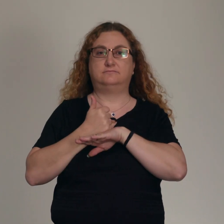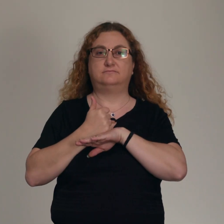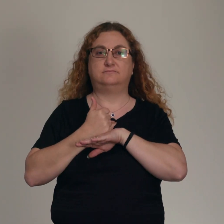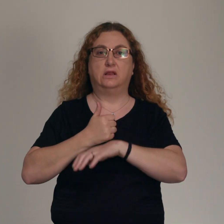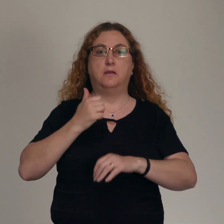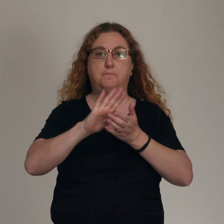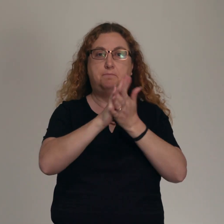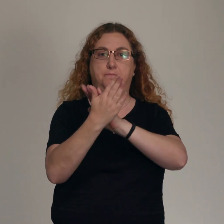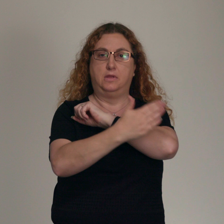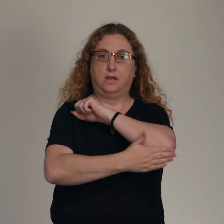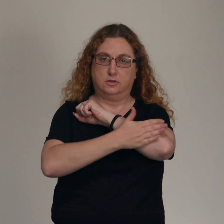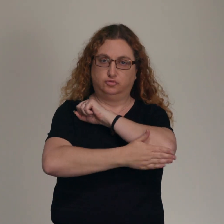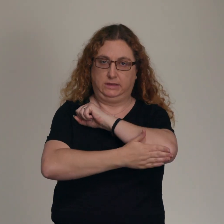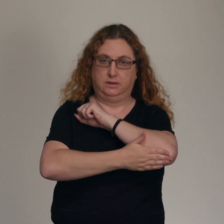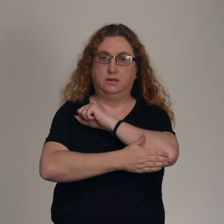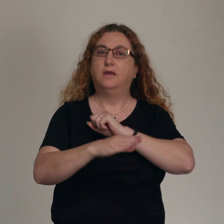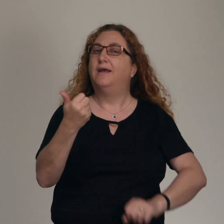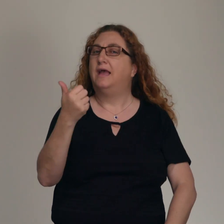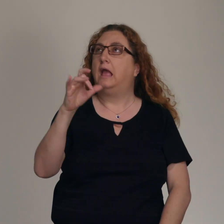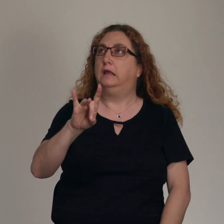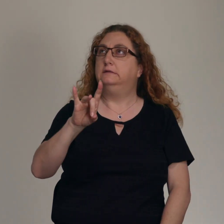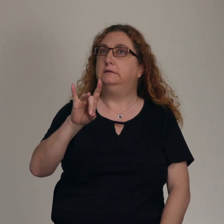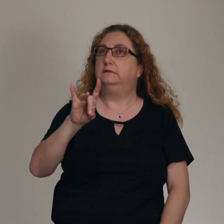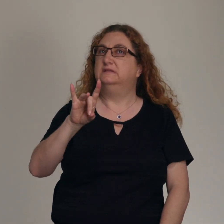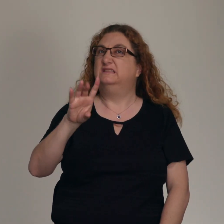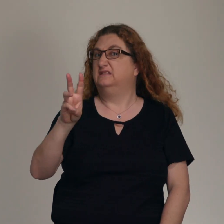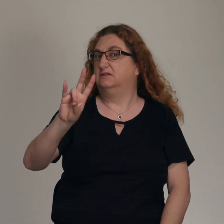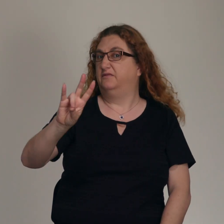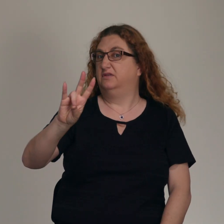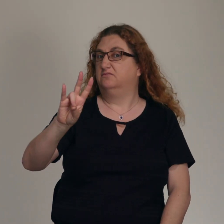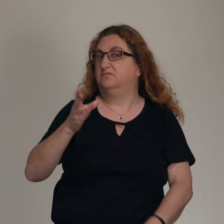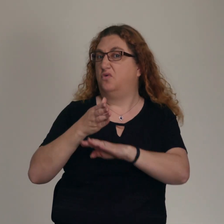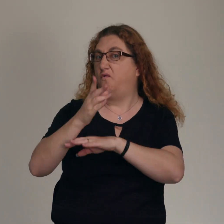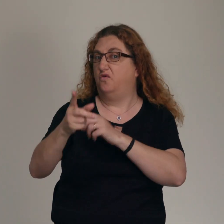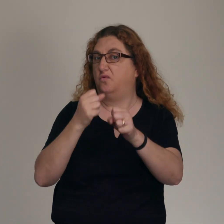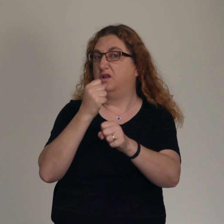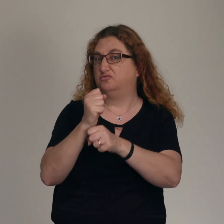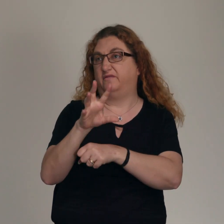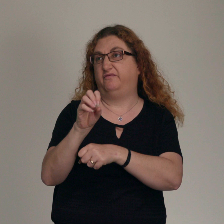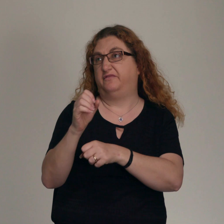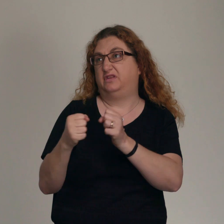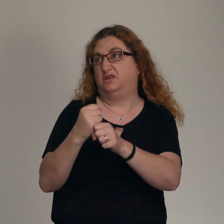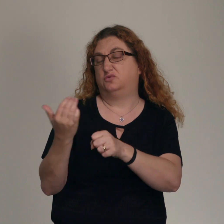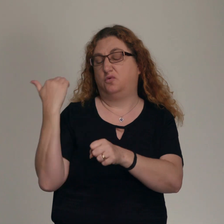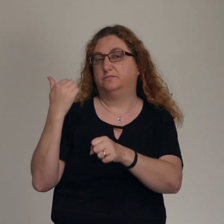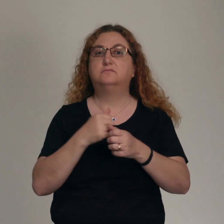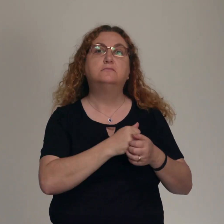in 1867. So over 150 years ago, the United States was formed as a nation in